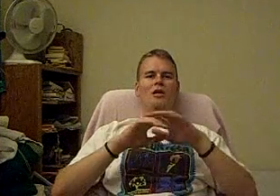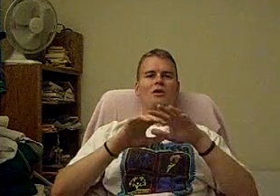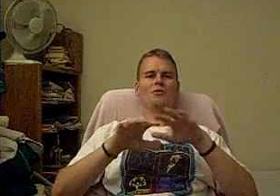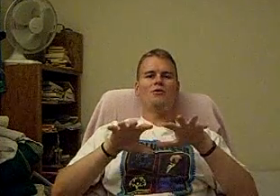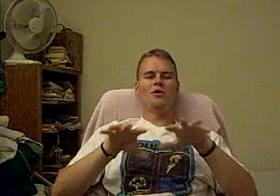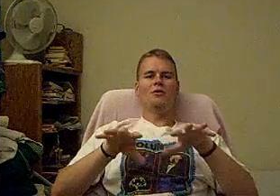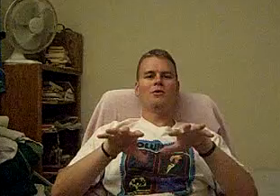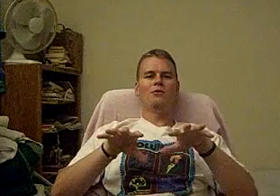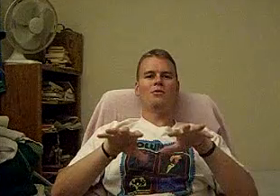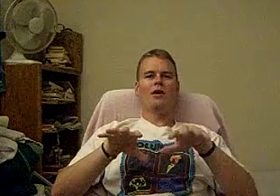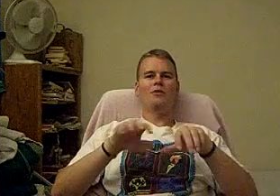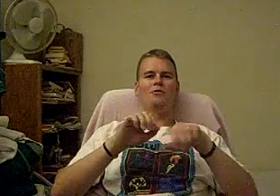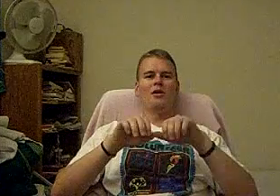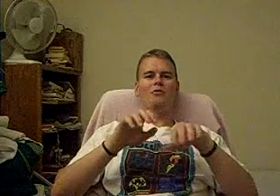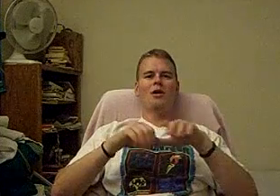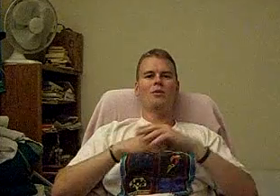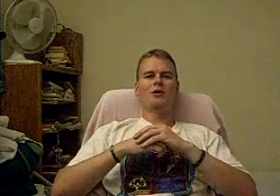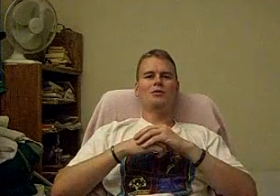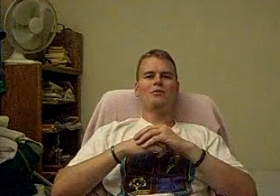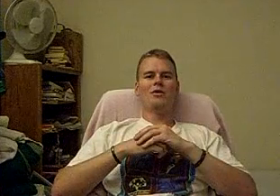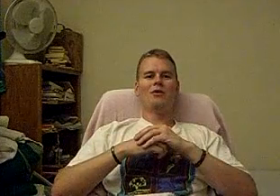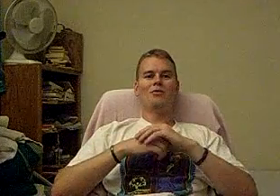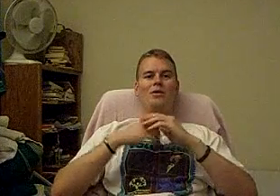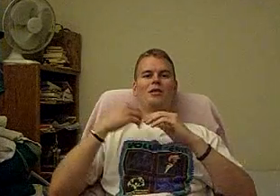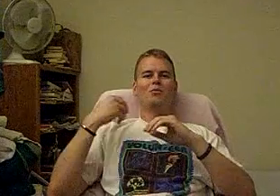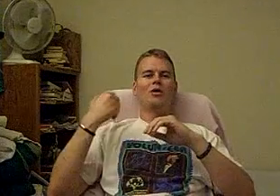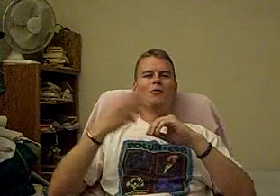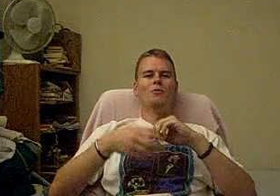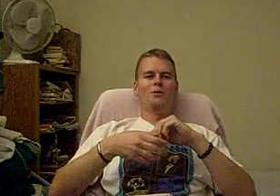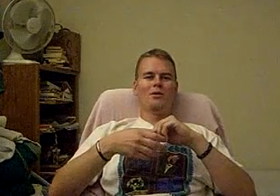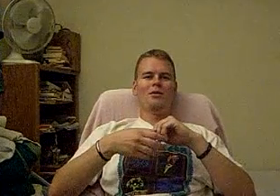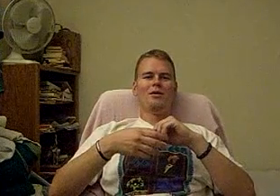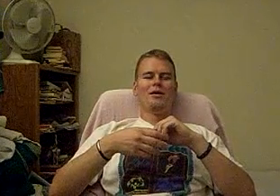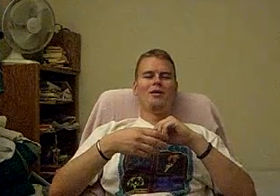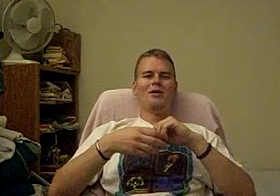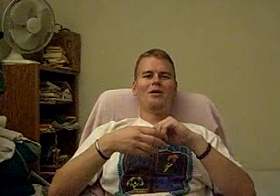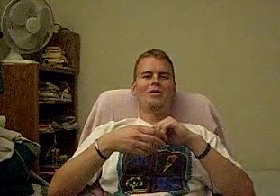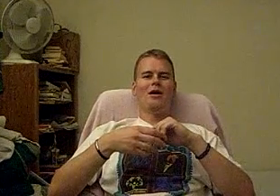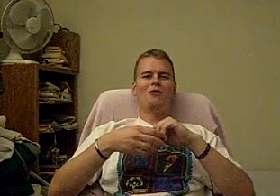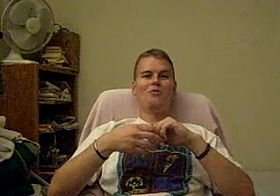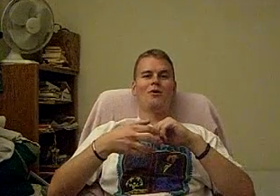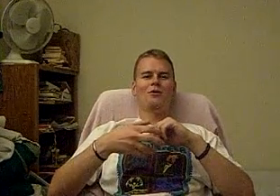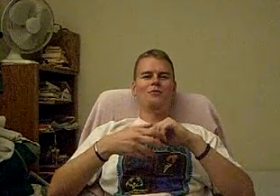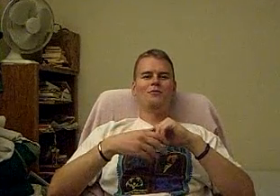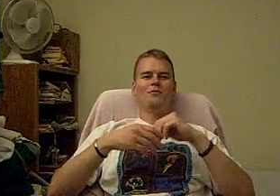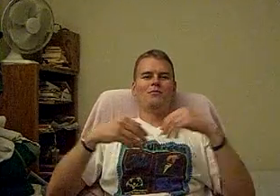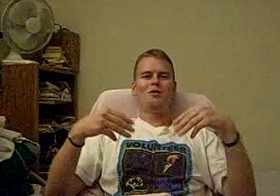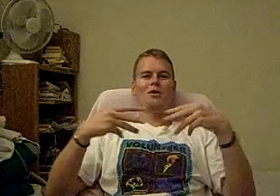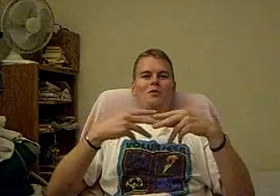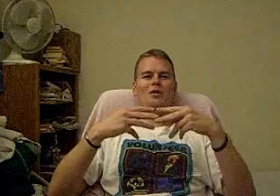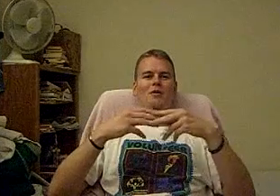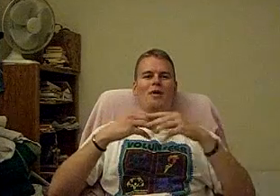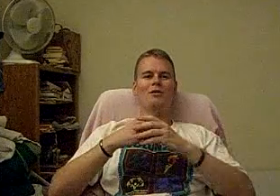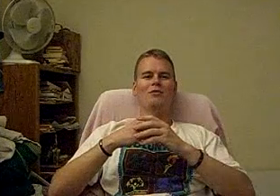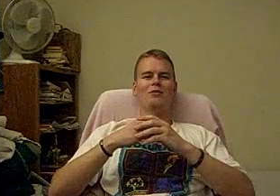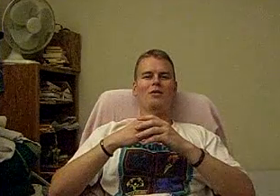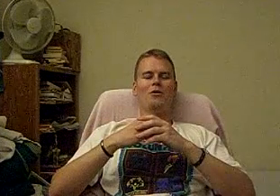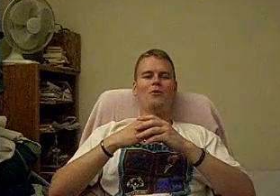many different scenarios and as many different combinations. So let them bring a woman, uh, as part of, you know, the combatants that are going